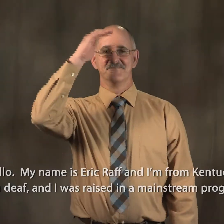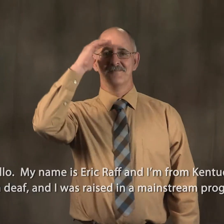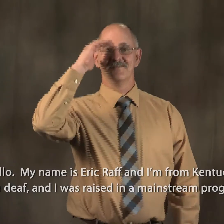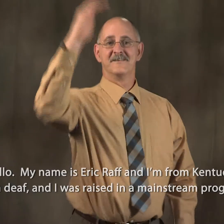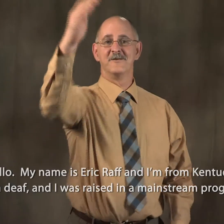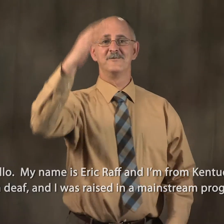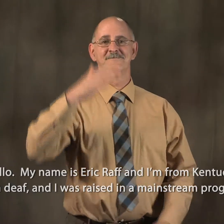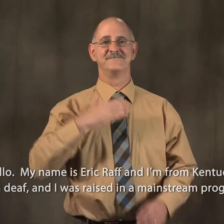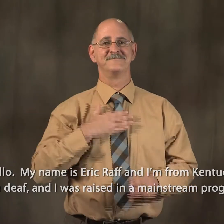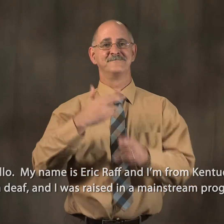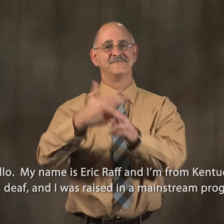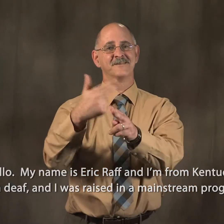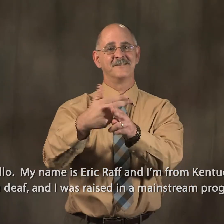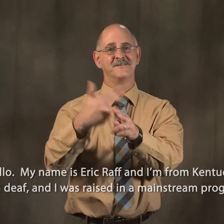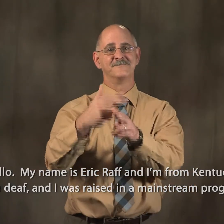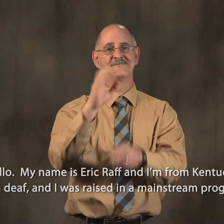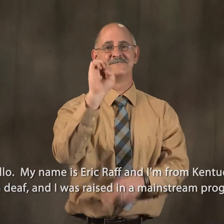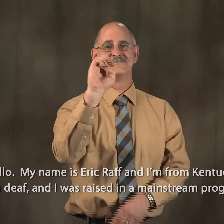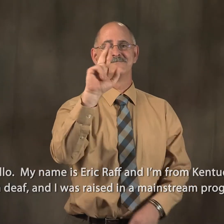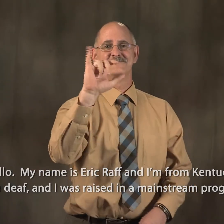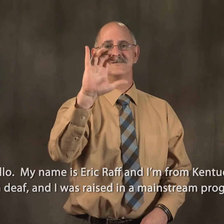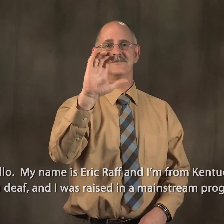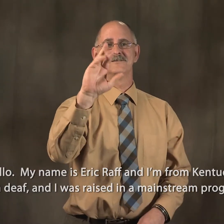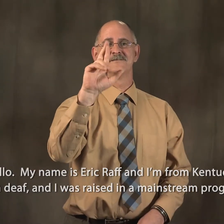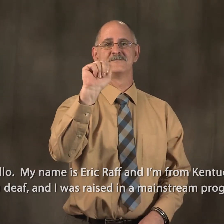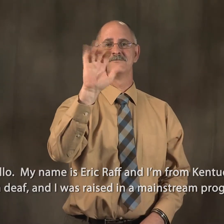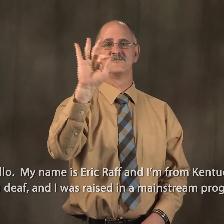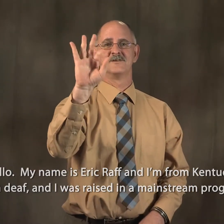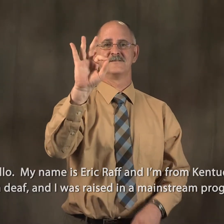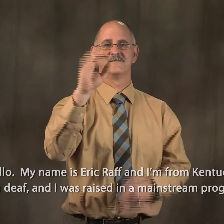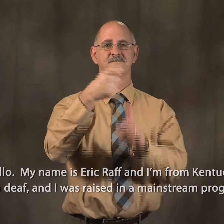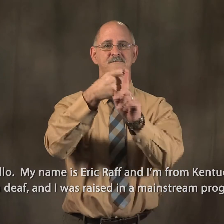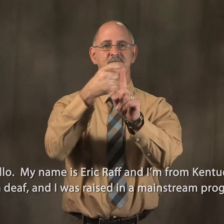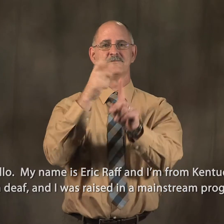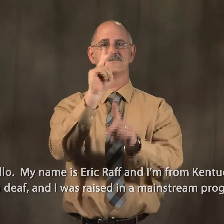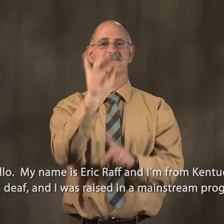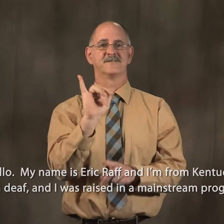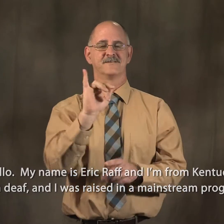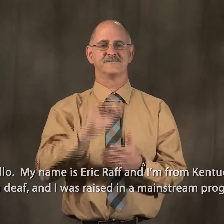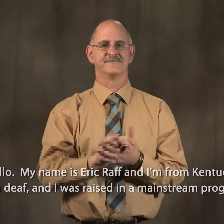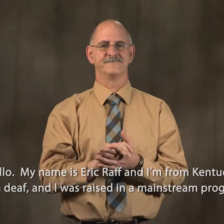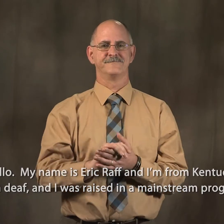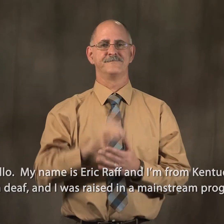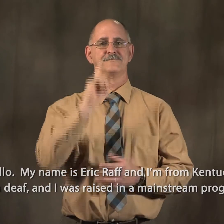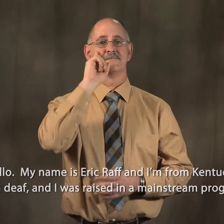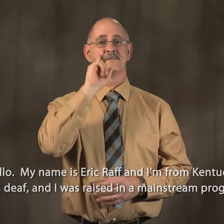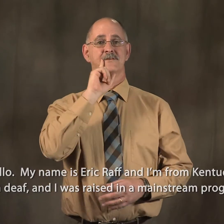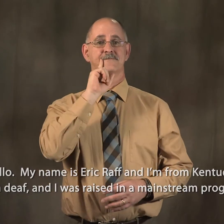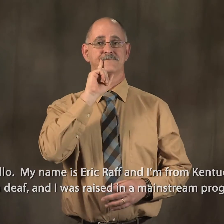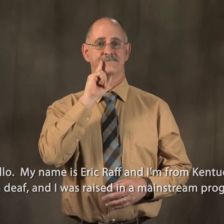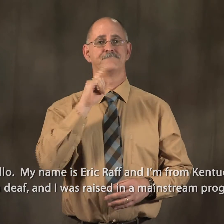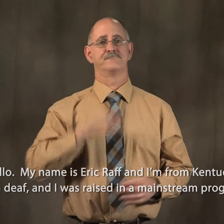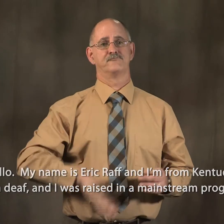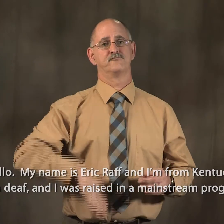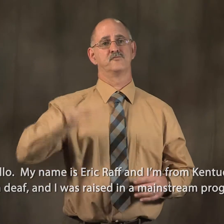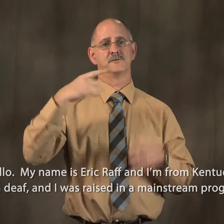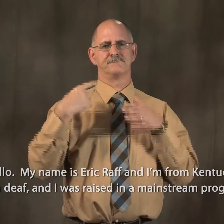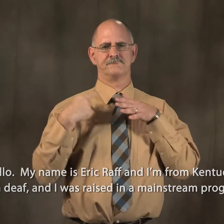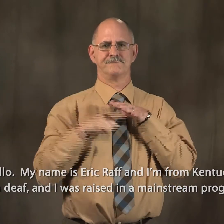Hello. My name is Eric Raff, and I'm from Kentucky. I am deaf, and